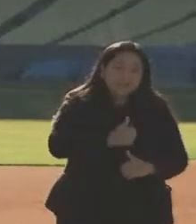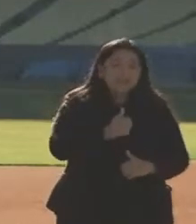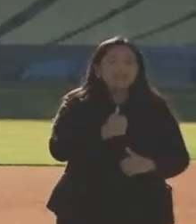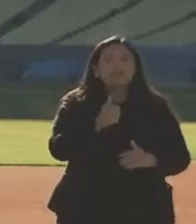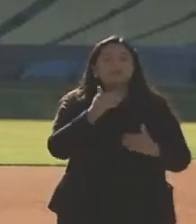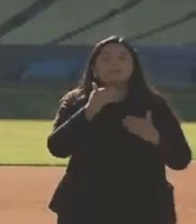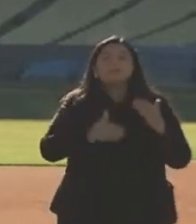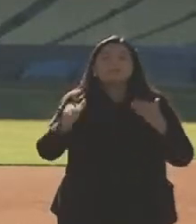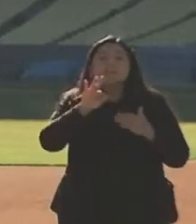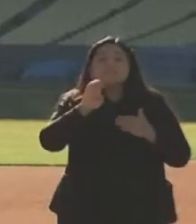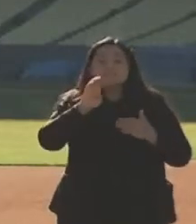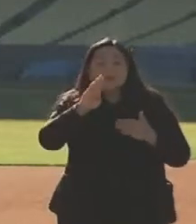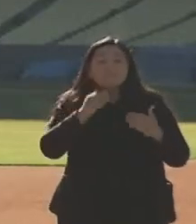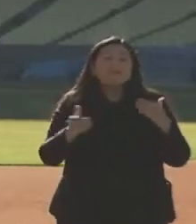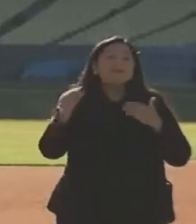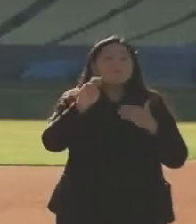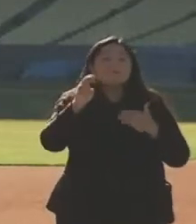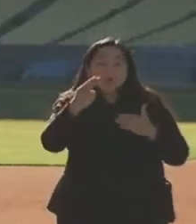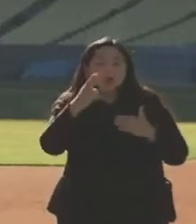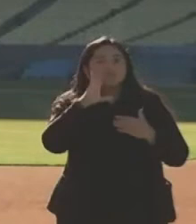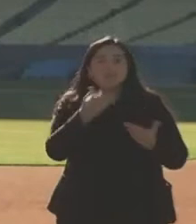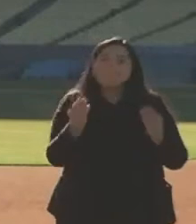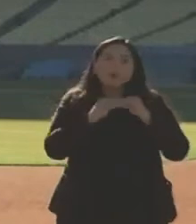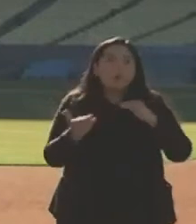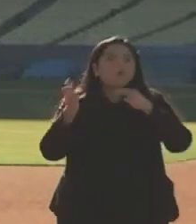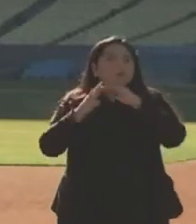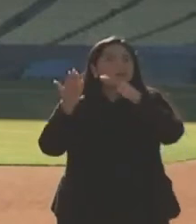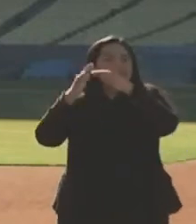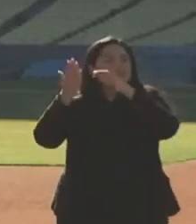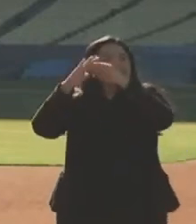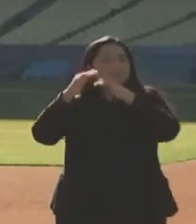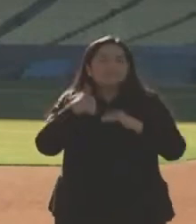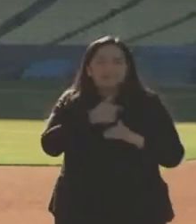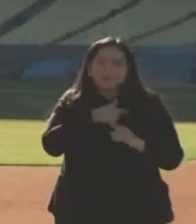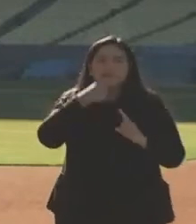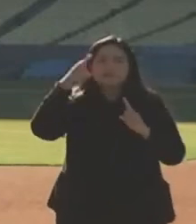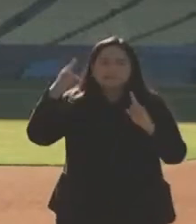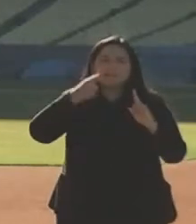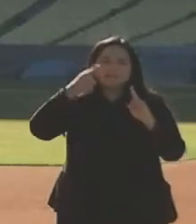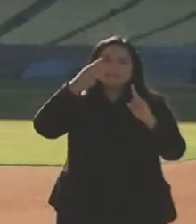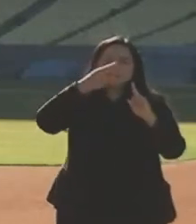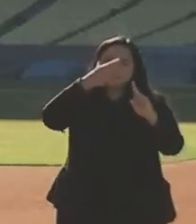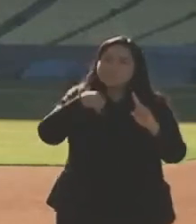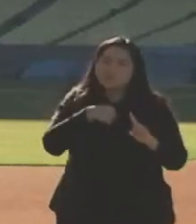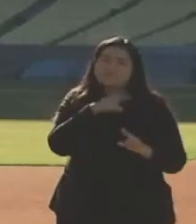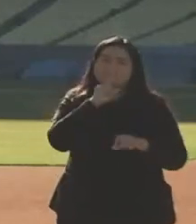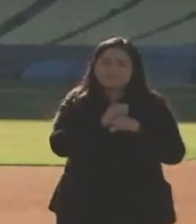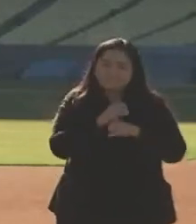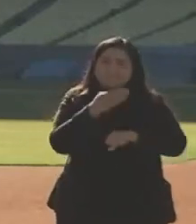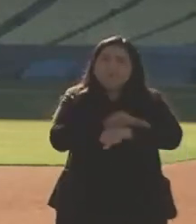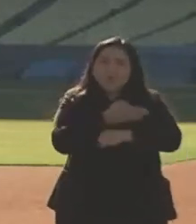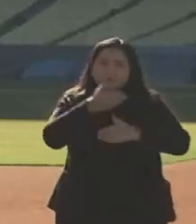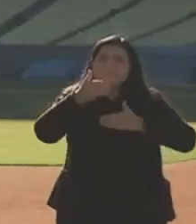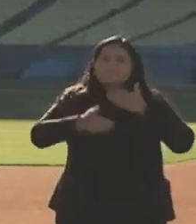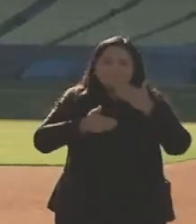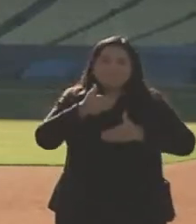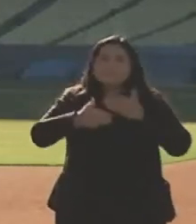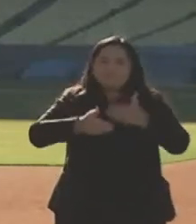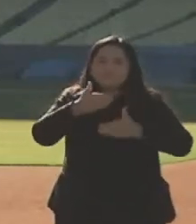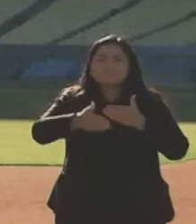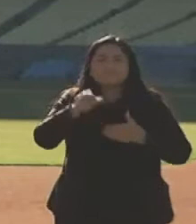March. We're well on our way to meeting that goal, and so we're making tremendous progress, and we're down here extending